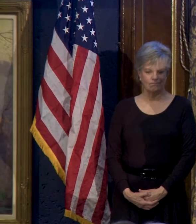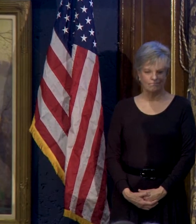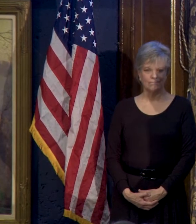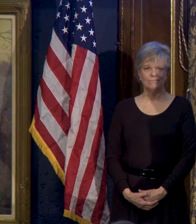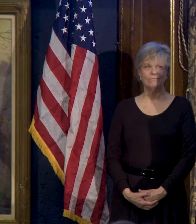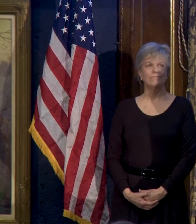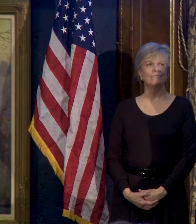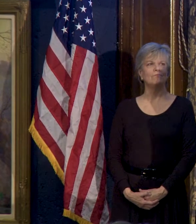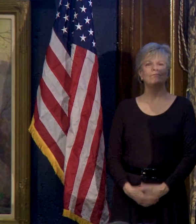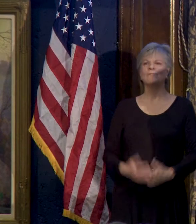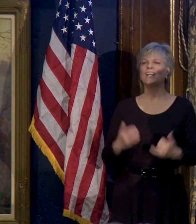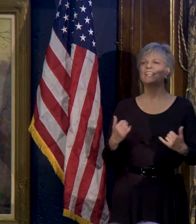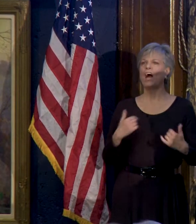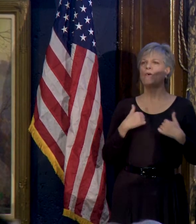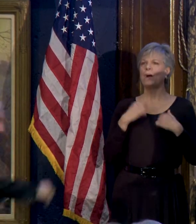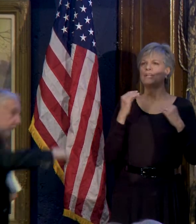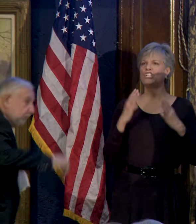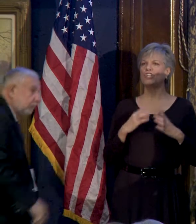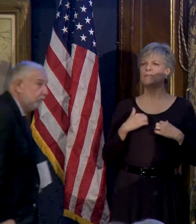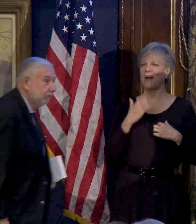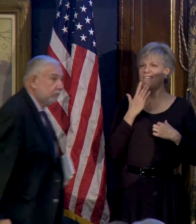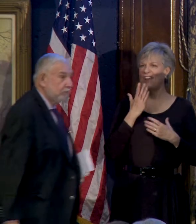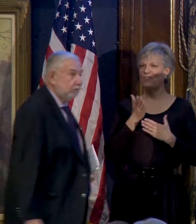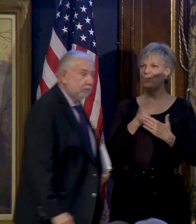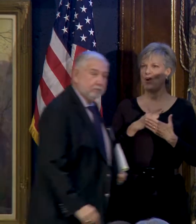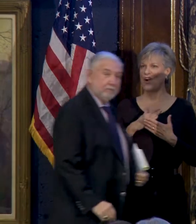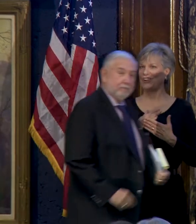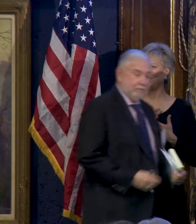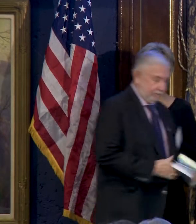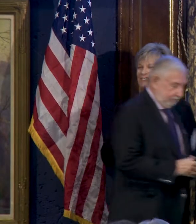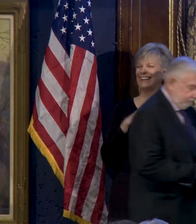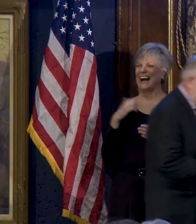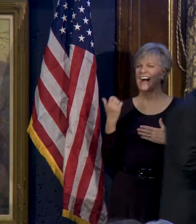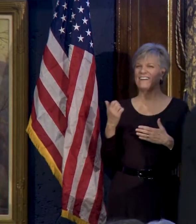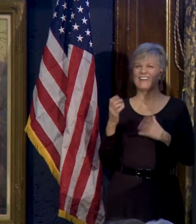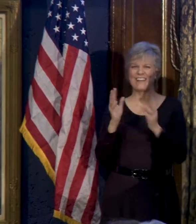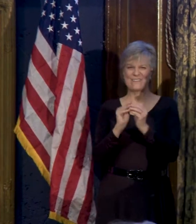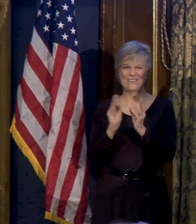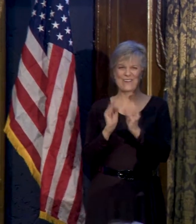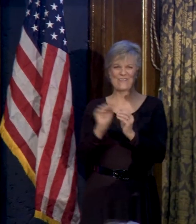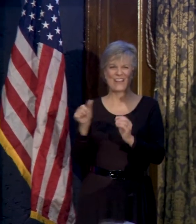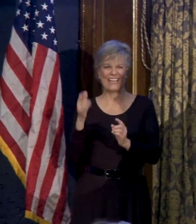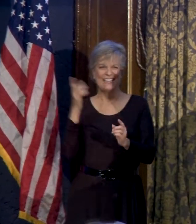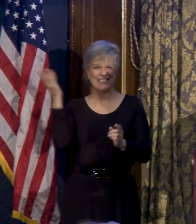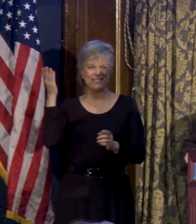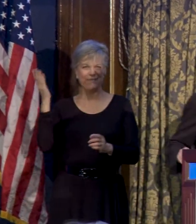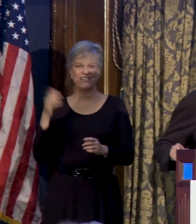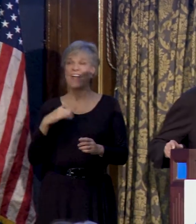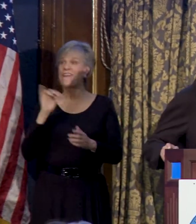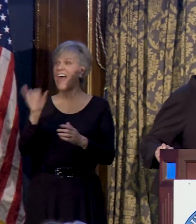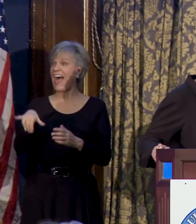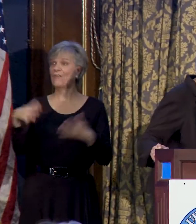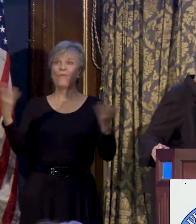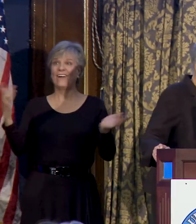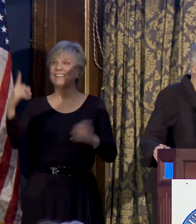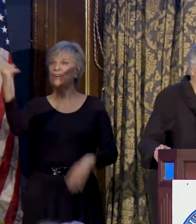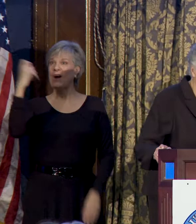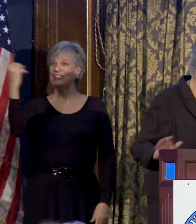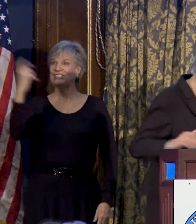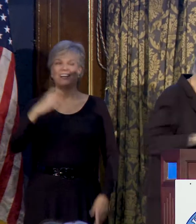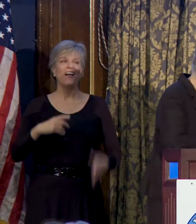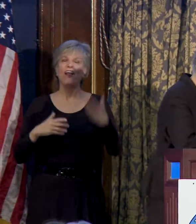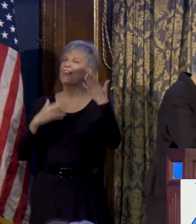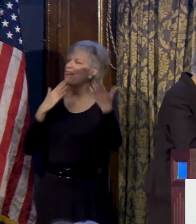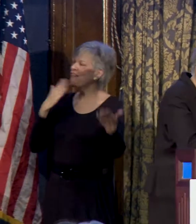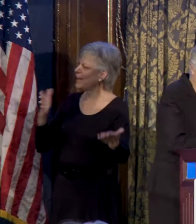Now, being a teacher, I always say this is my favorite part of any forum or any speech, which is questions. Thank you,